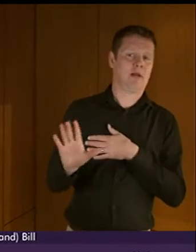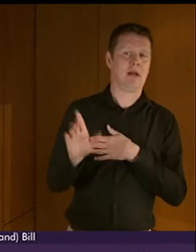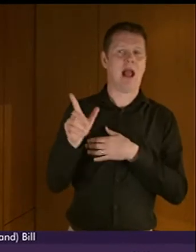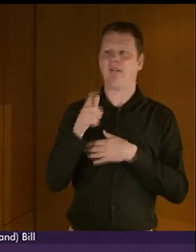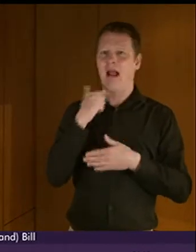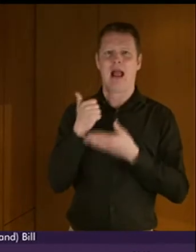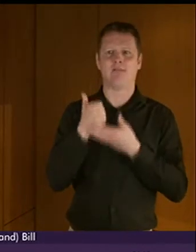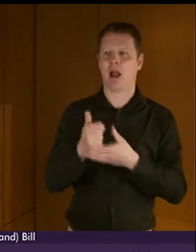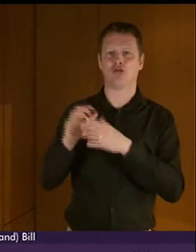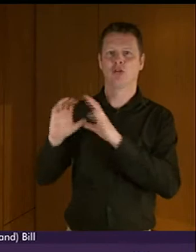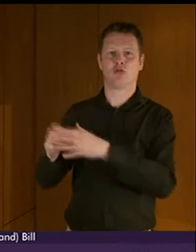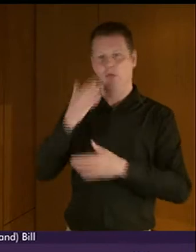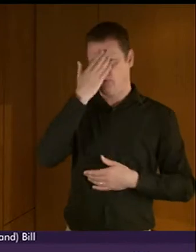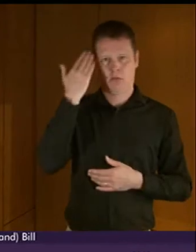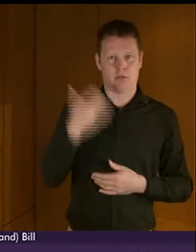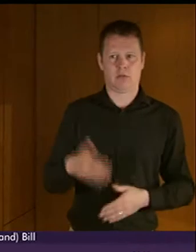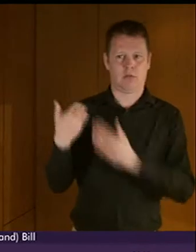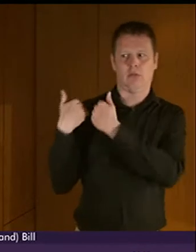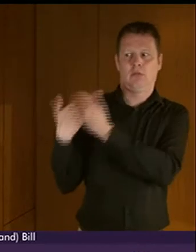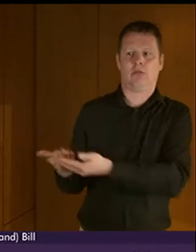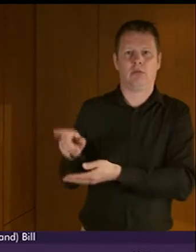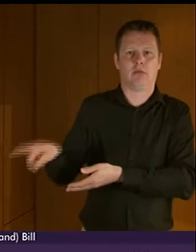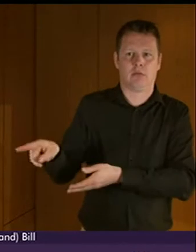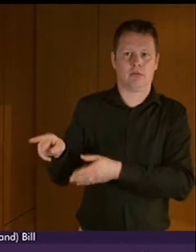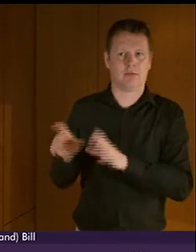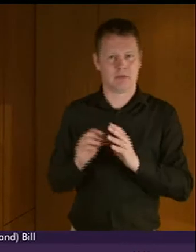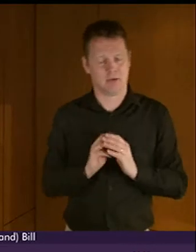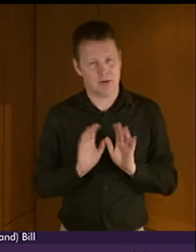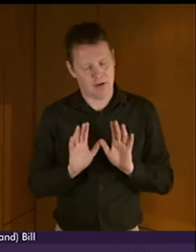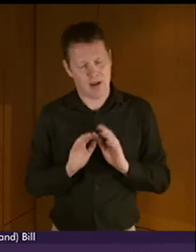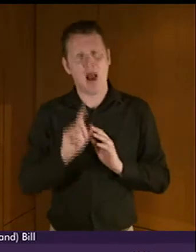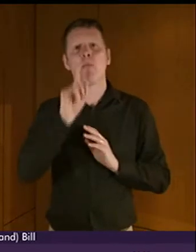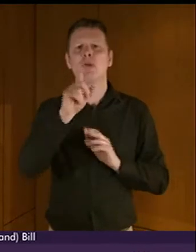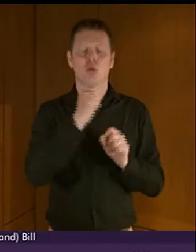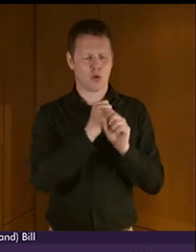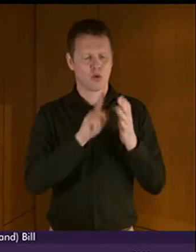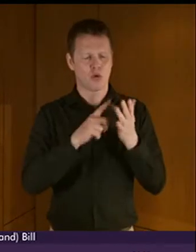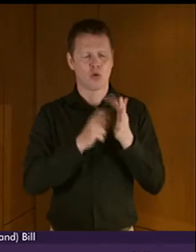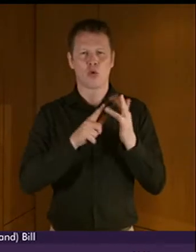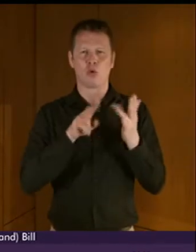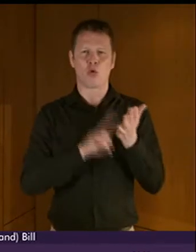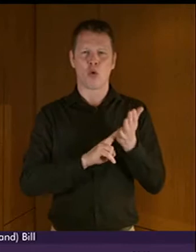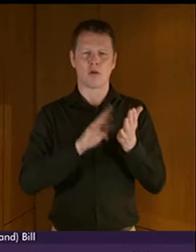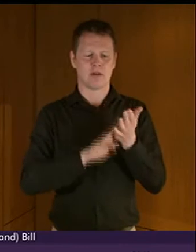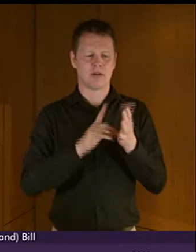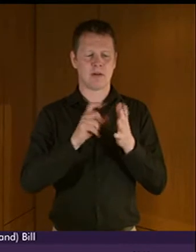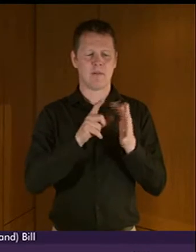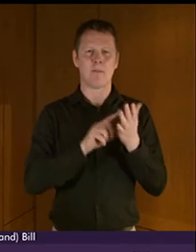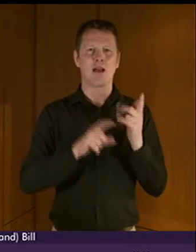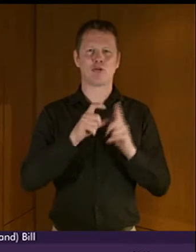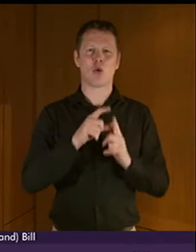group which it sounds as though going to set us in good stead. But can I endorse Gordon McDonald's comments about avoiding